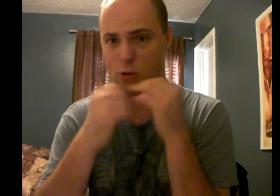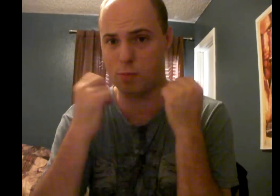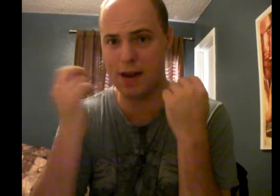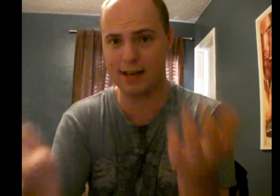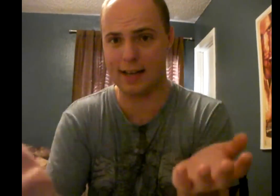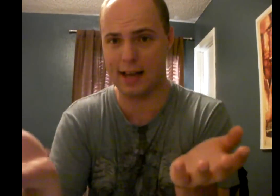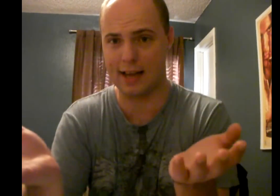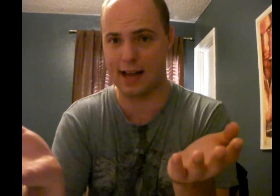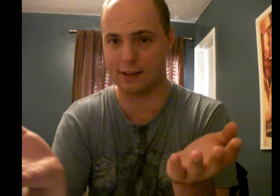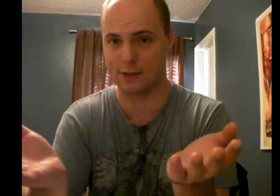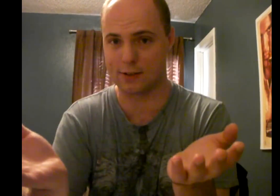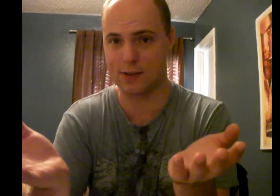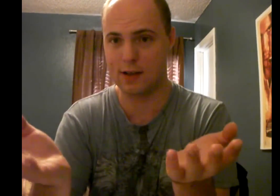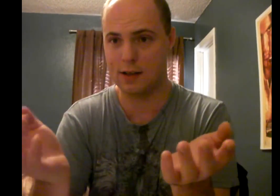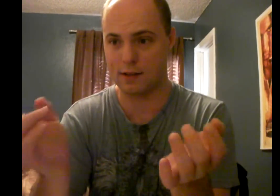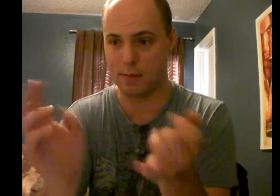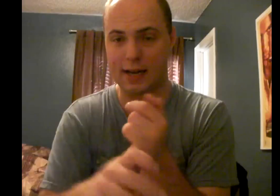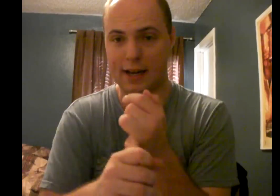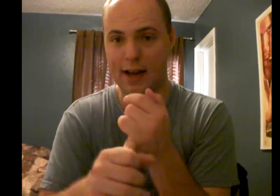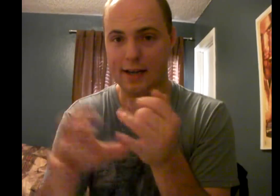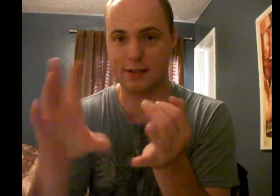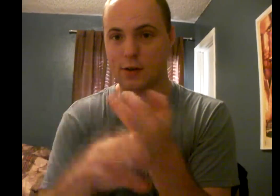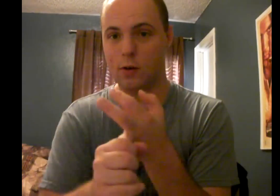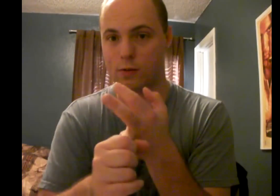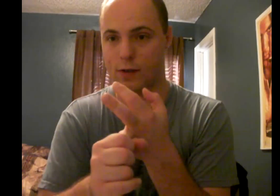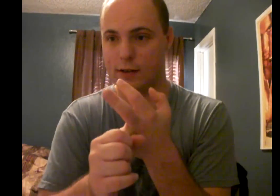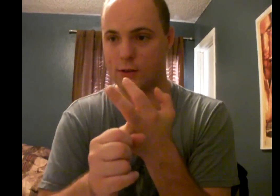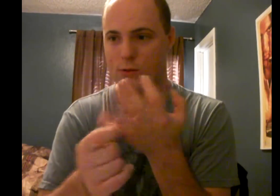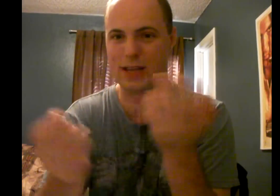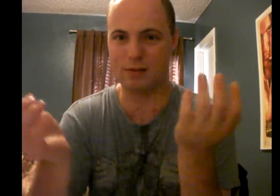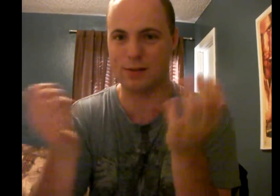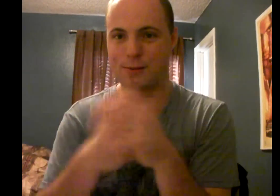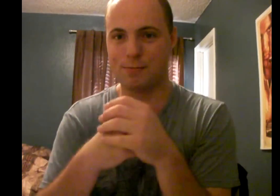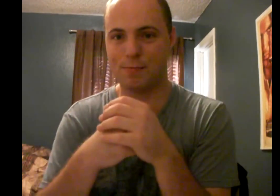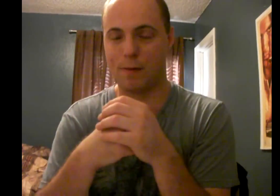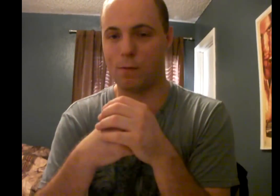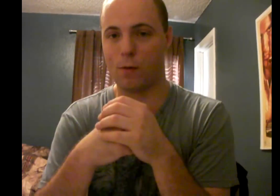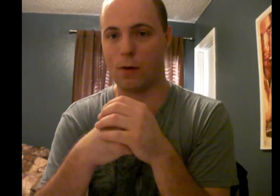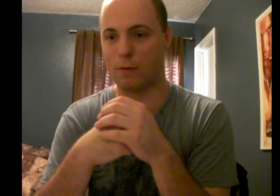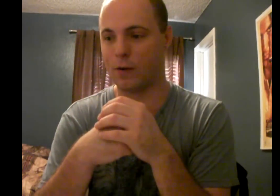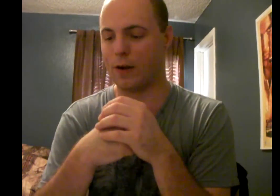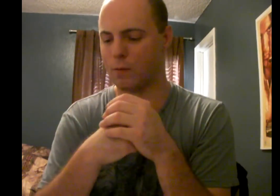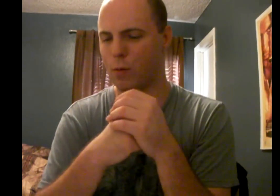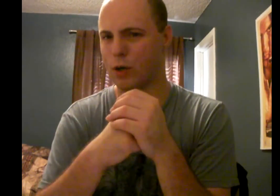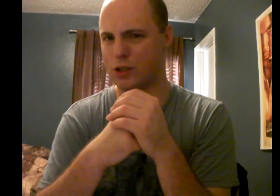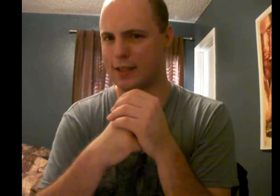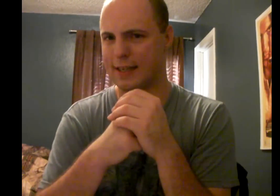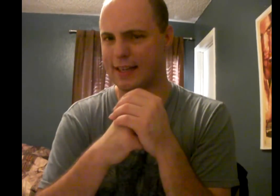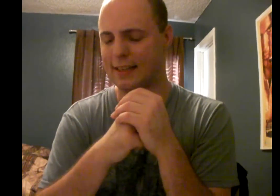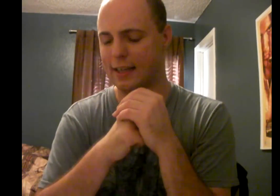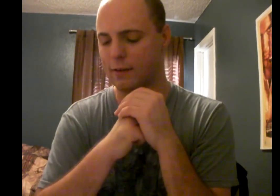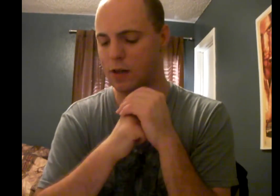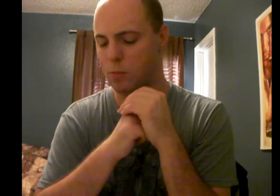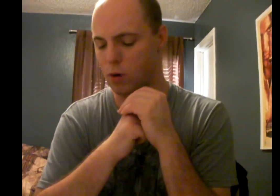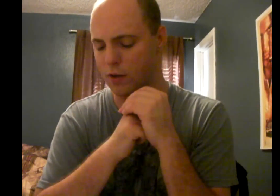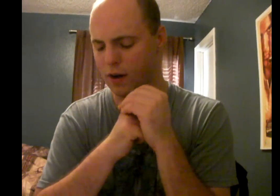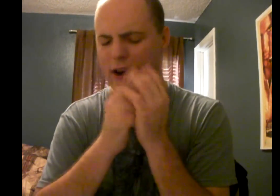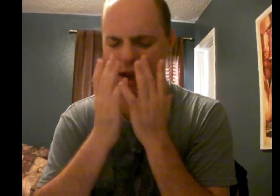the two main actors. The main guy and his girlfriend. So that was very unfortunate. And I think they could have done more there.